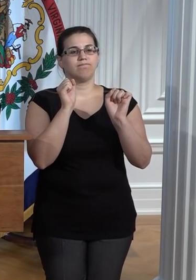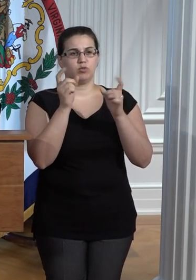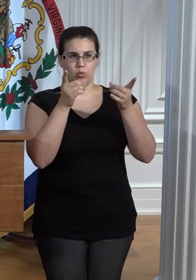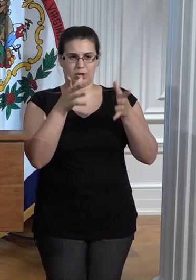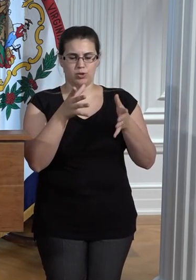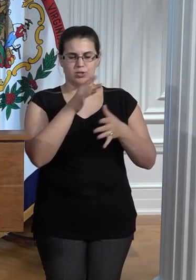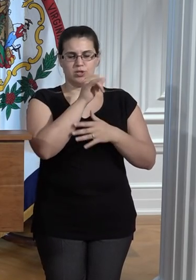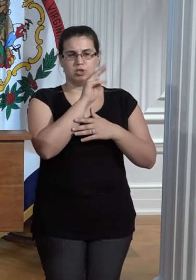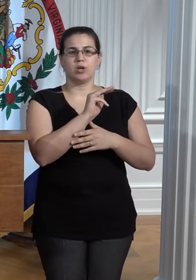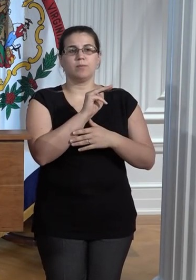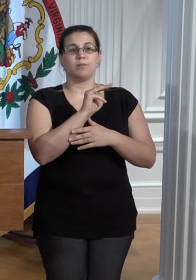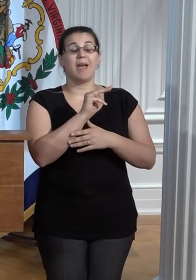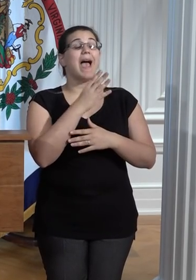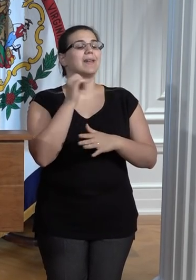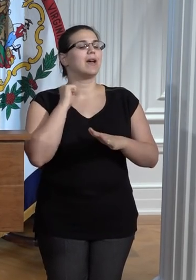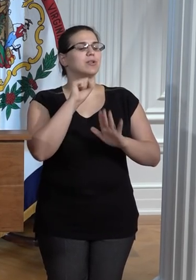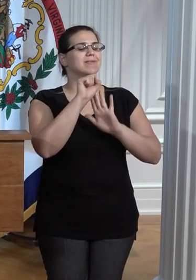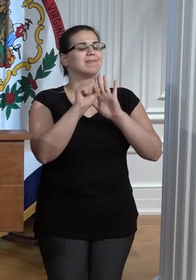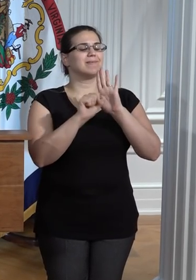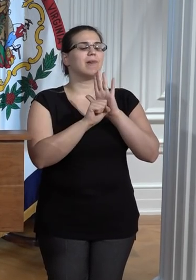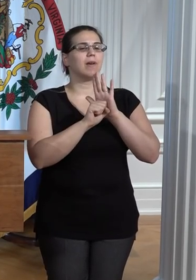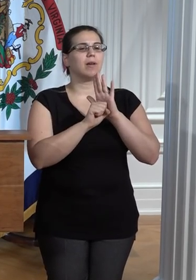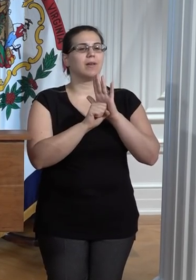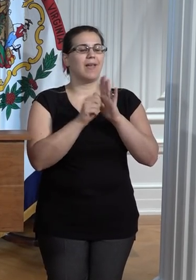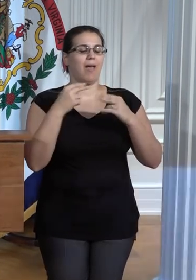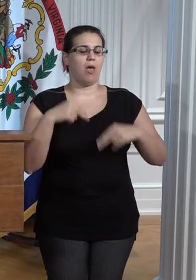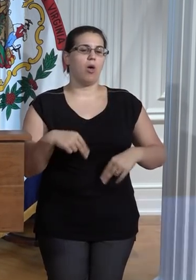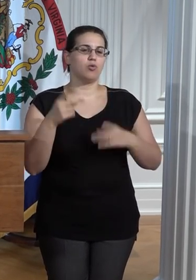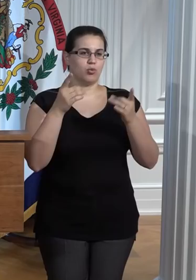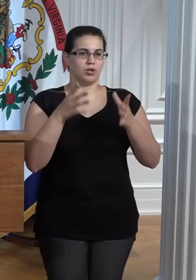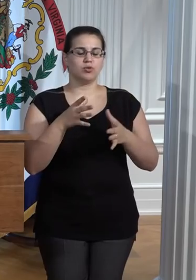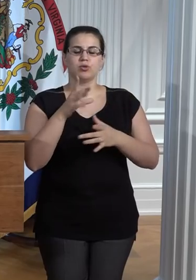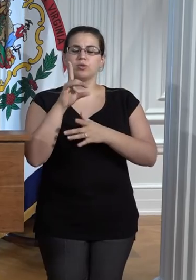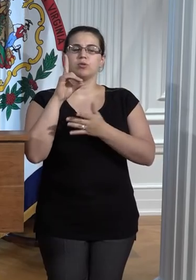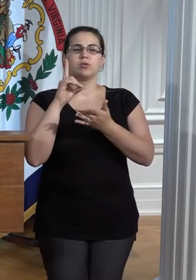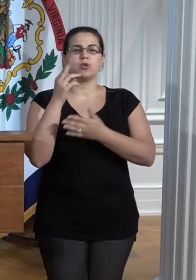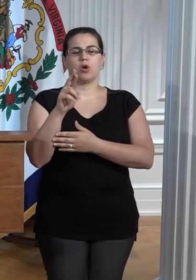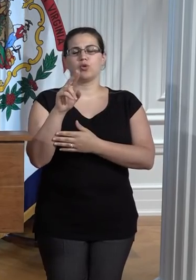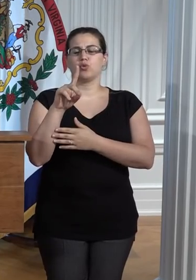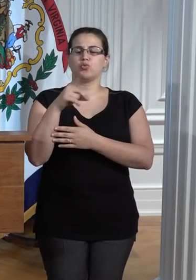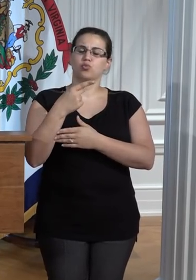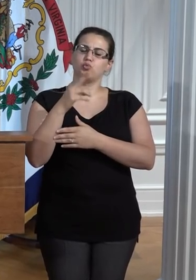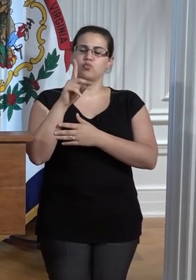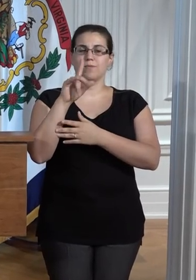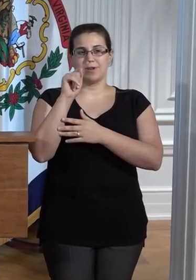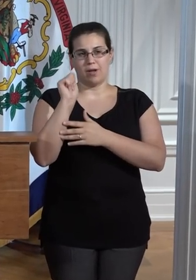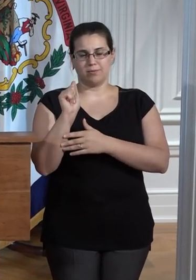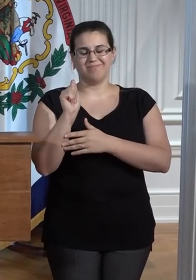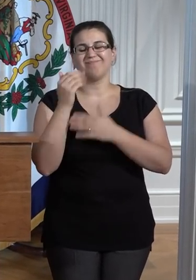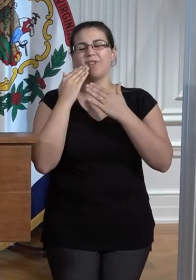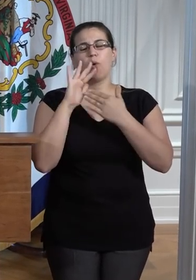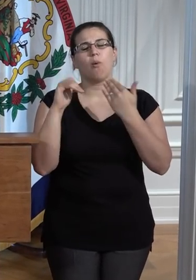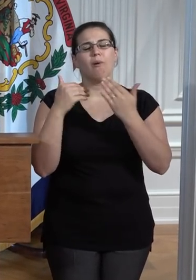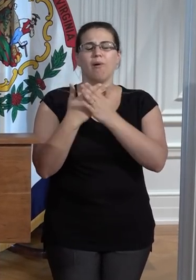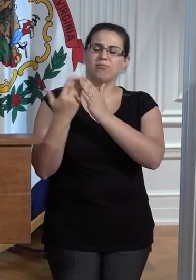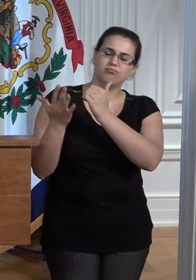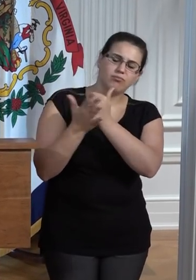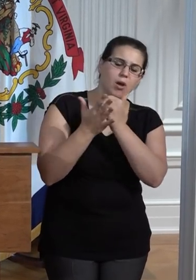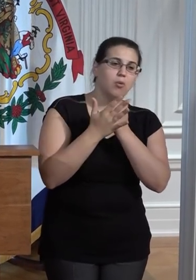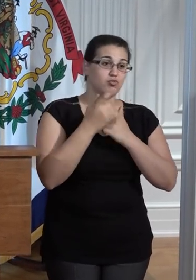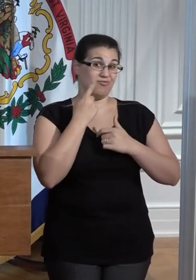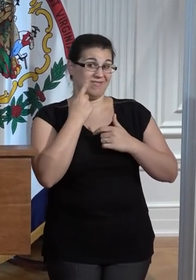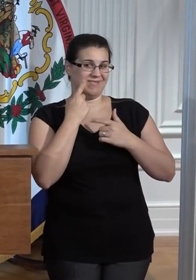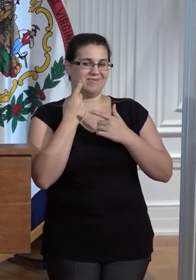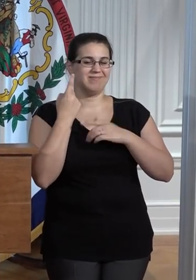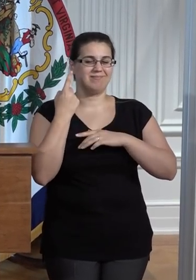along with our State Health Director, Dr. Gupta. I want to thank all of you for the work that you've performed over the last couple